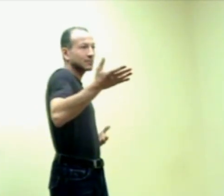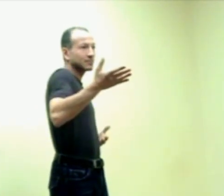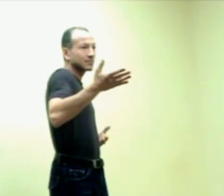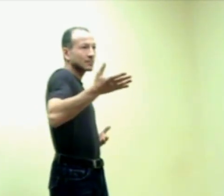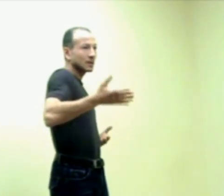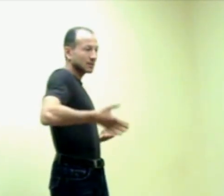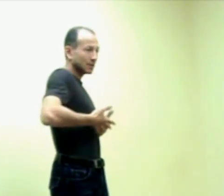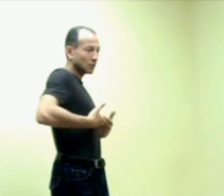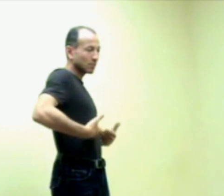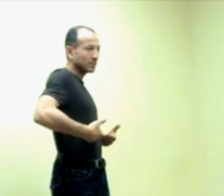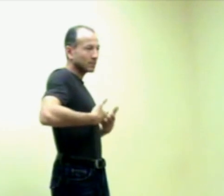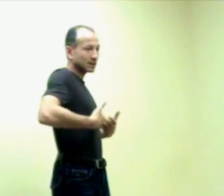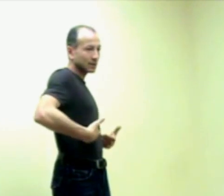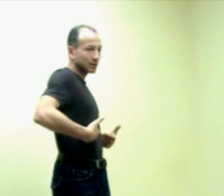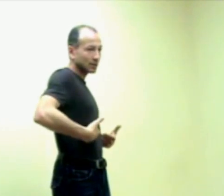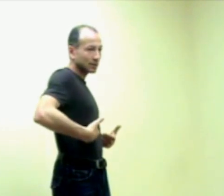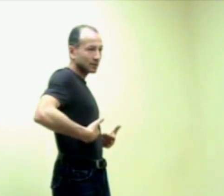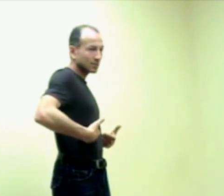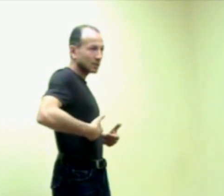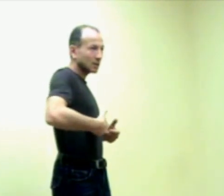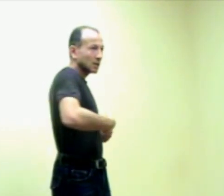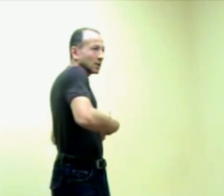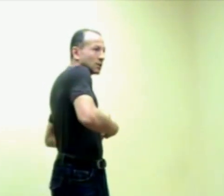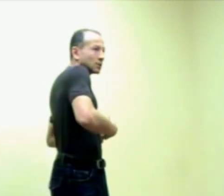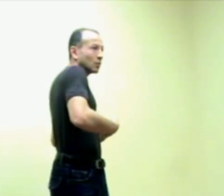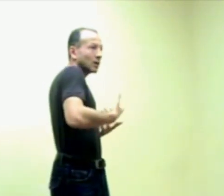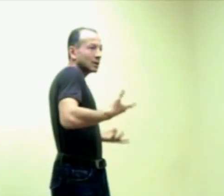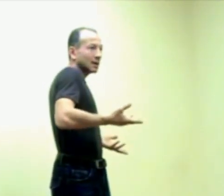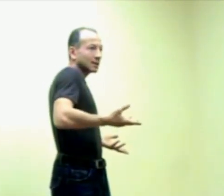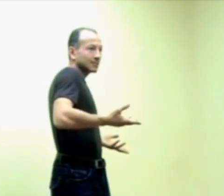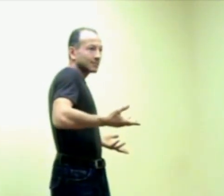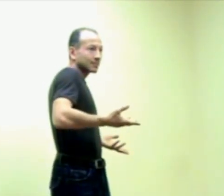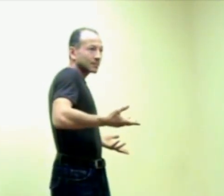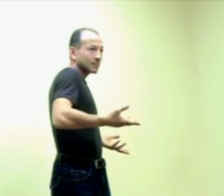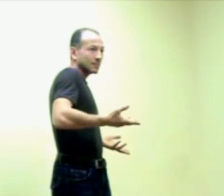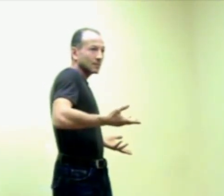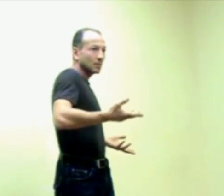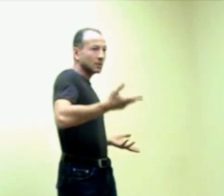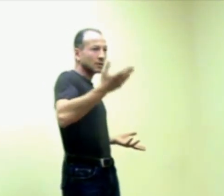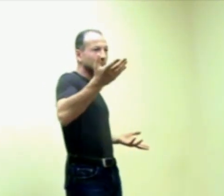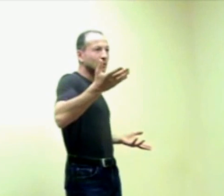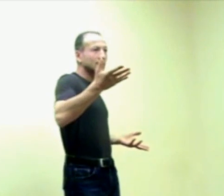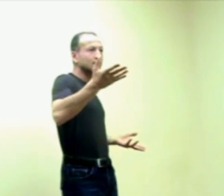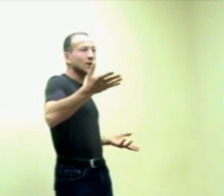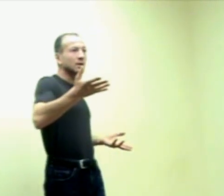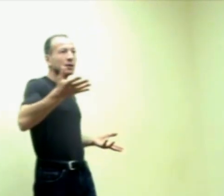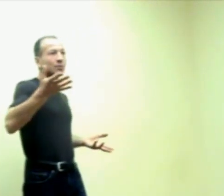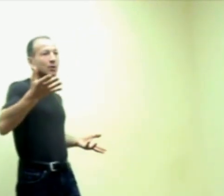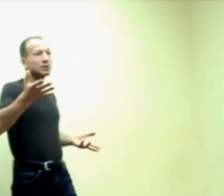it's a big couple big muscle in here right so what it does we talked about the body you're